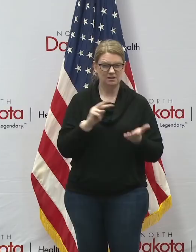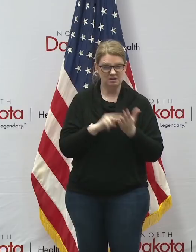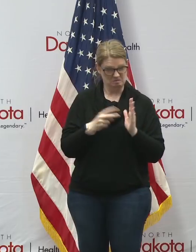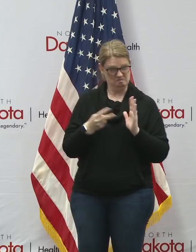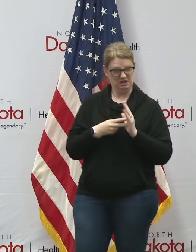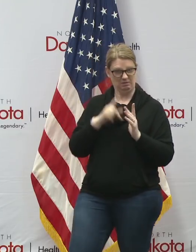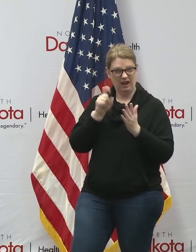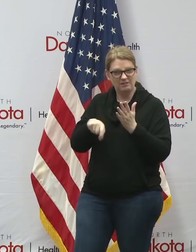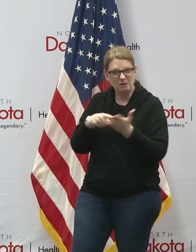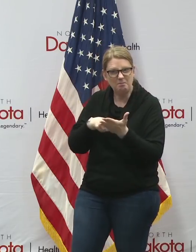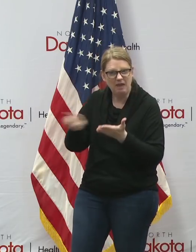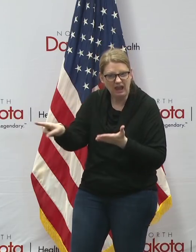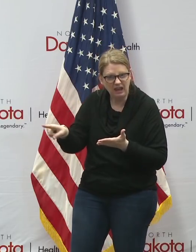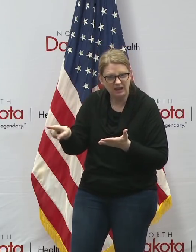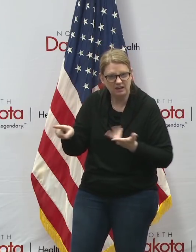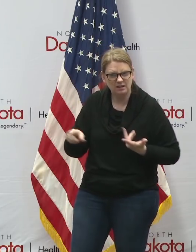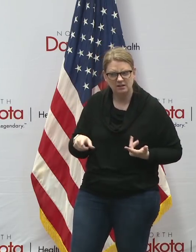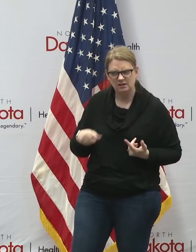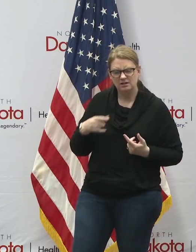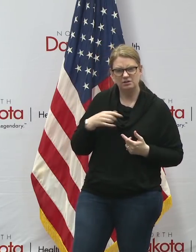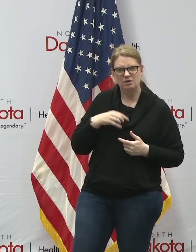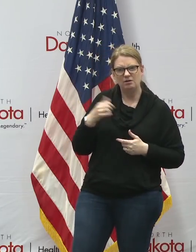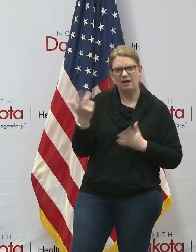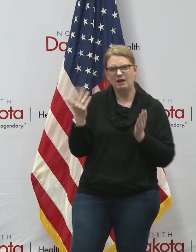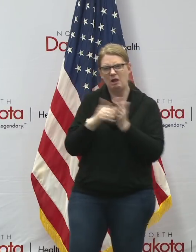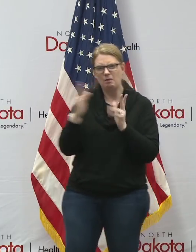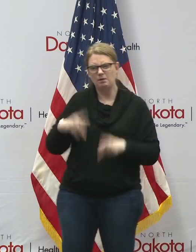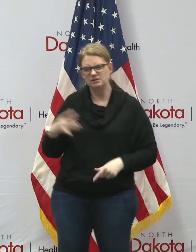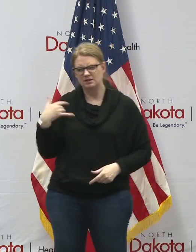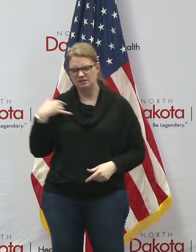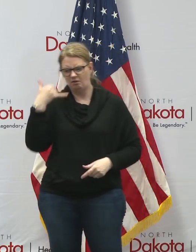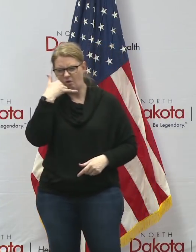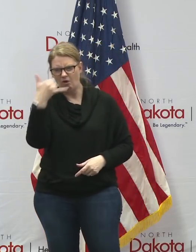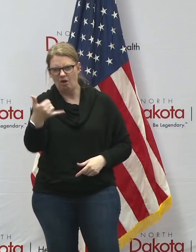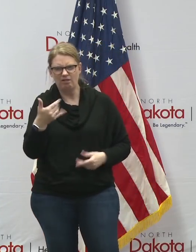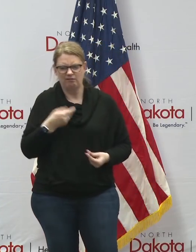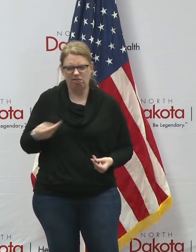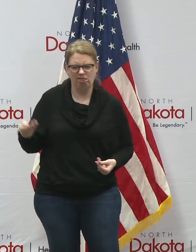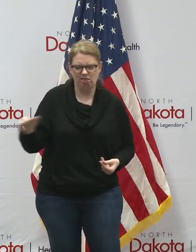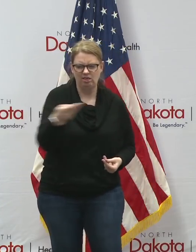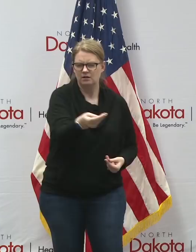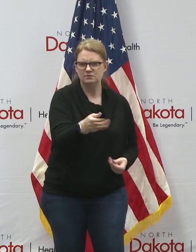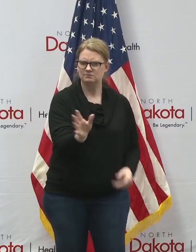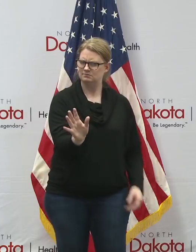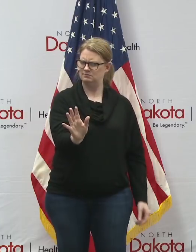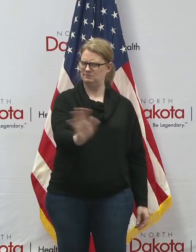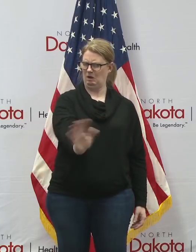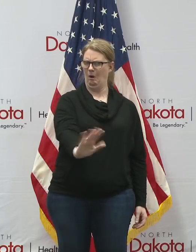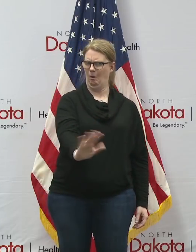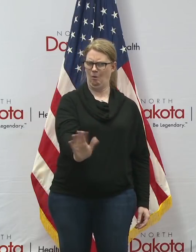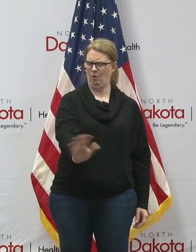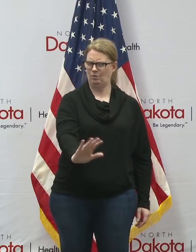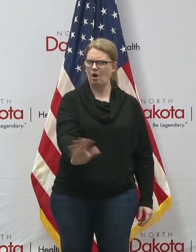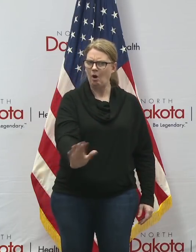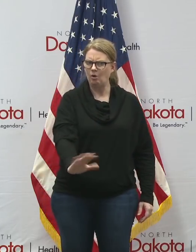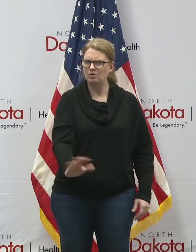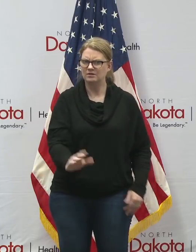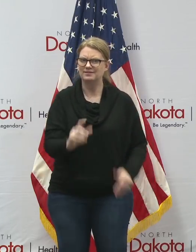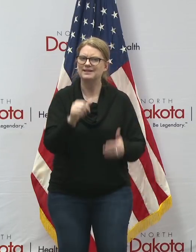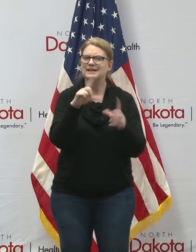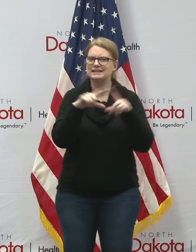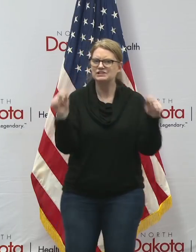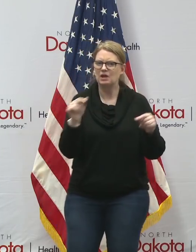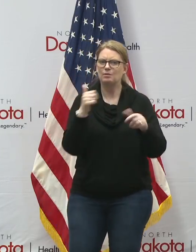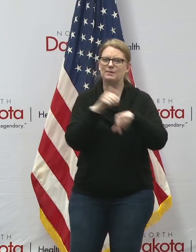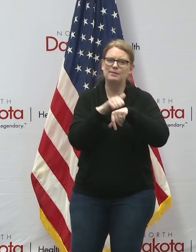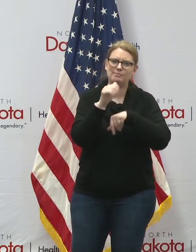there's no intermediary intermediaries and you certainly don't have to pay anybody in advance in order to get it the